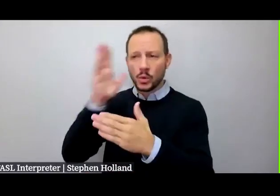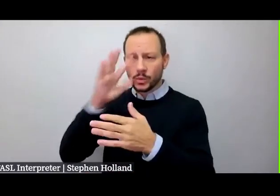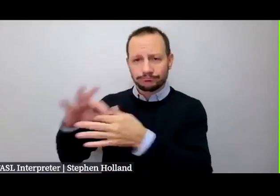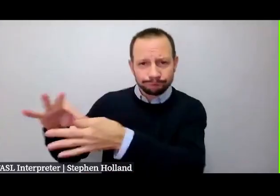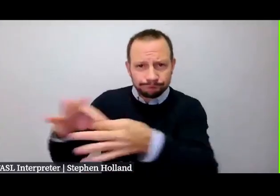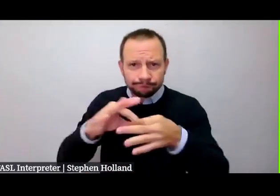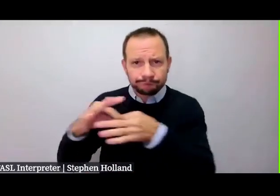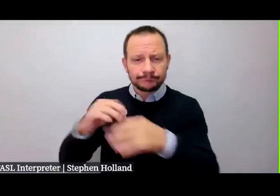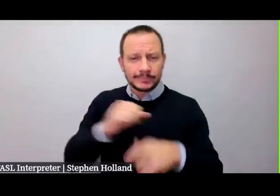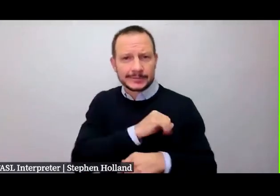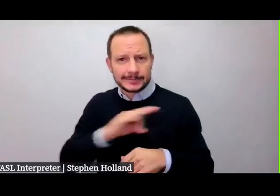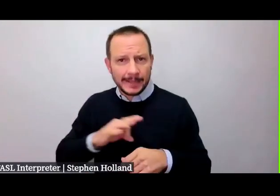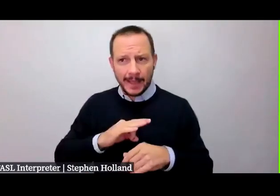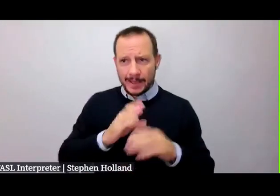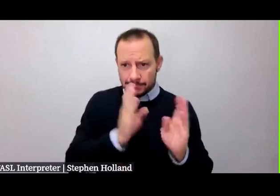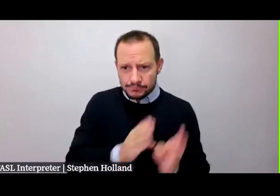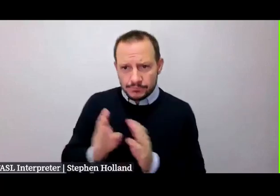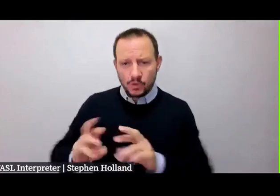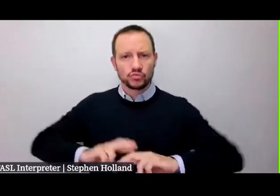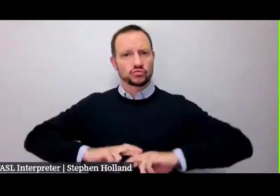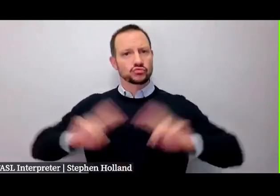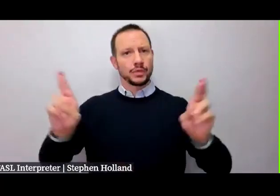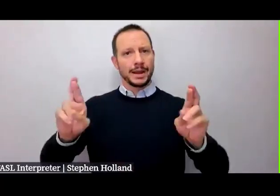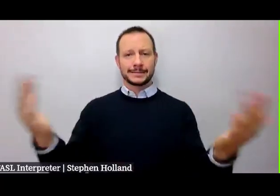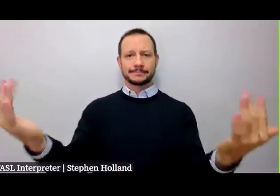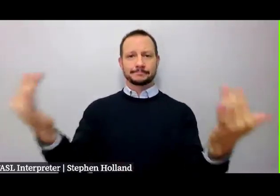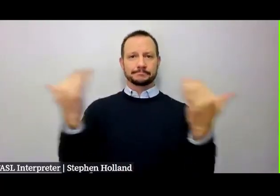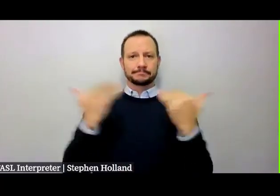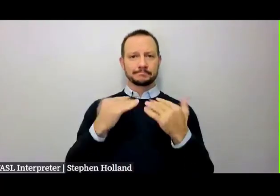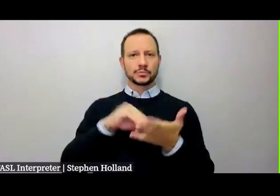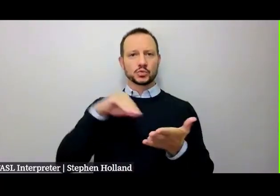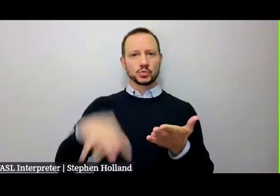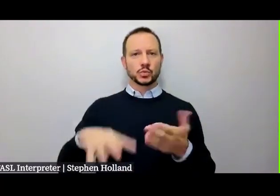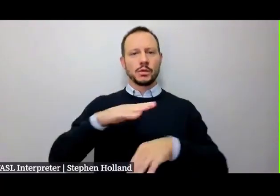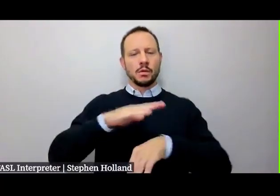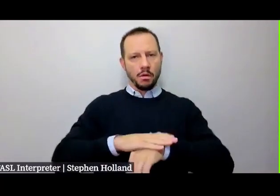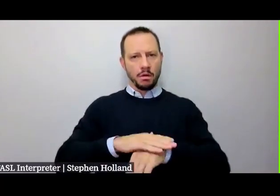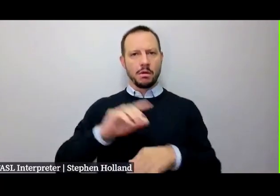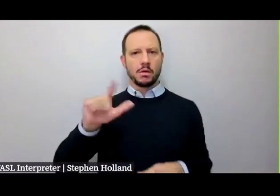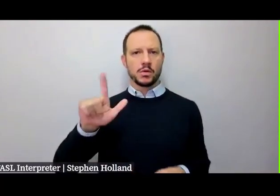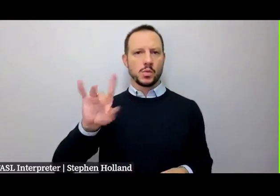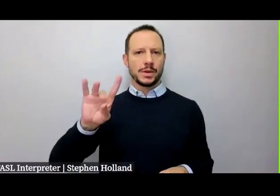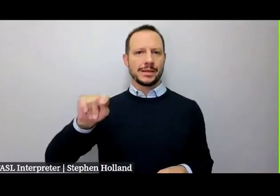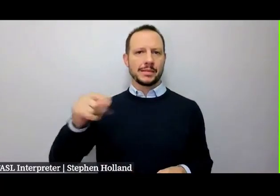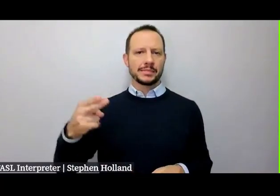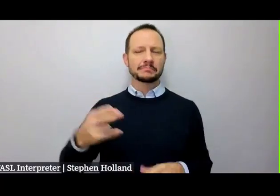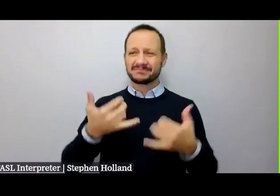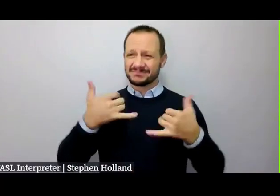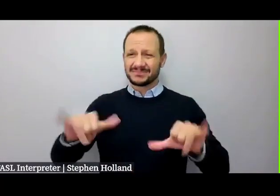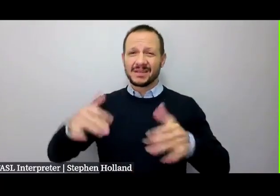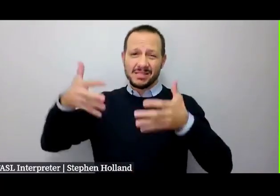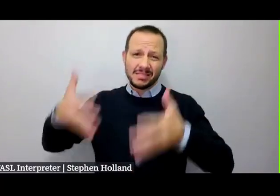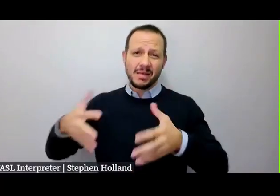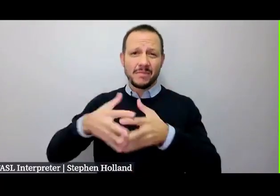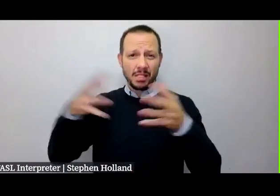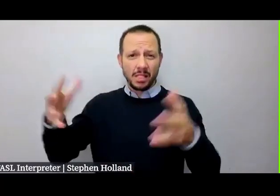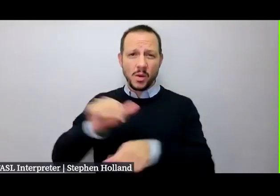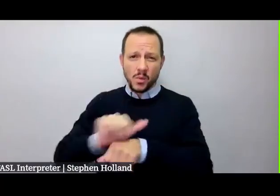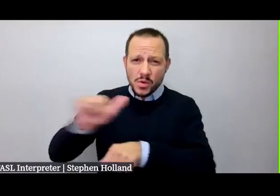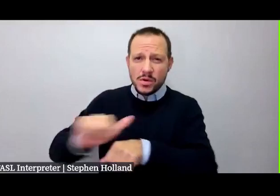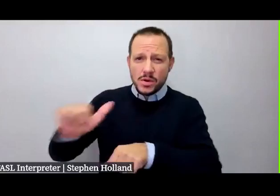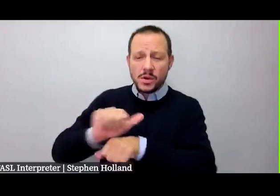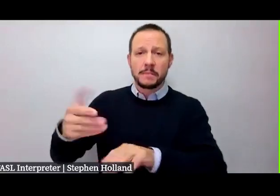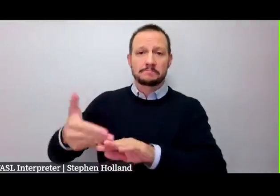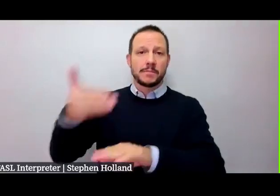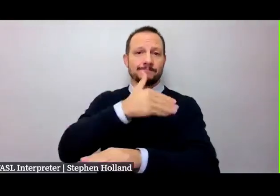are fully ready for students to return on the 28th. There is still a great deal of work that needs to be done before our students return to the school buildings,